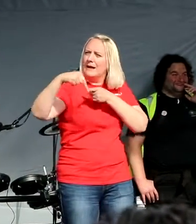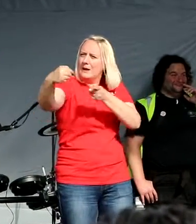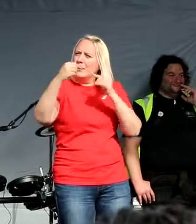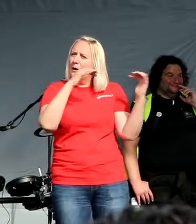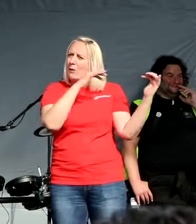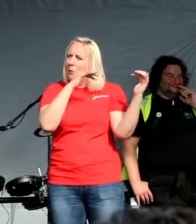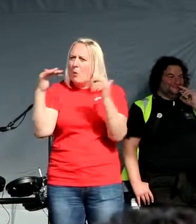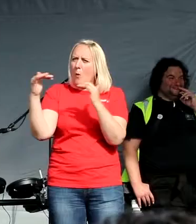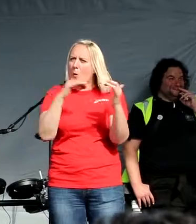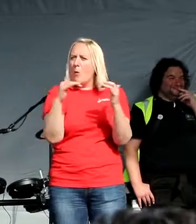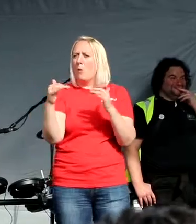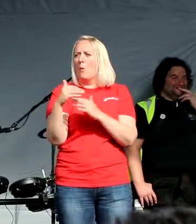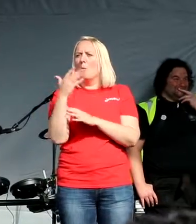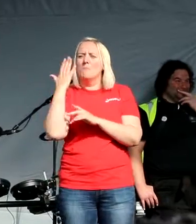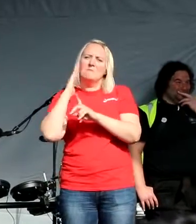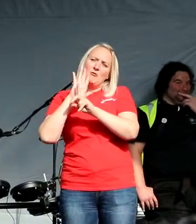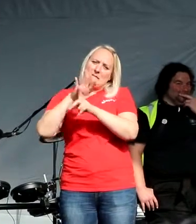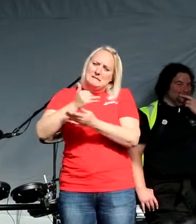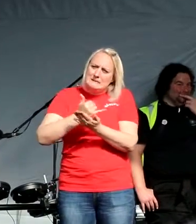Islamophobia.